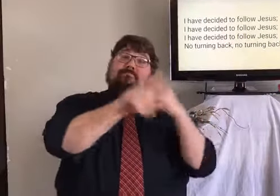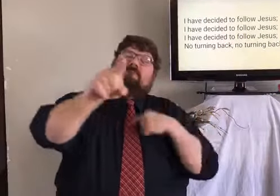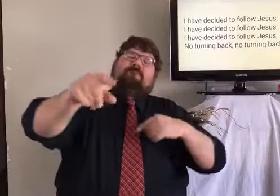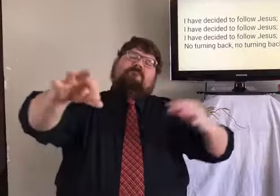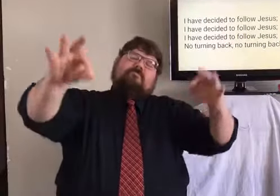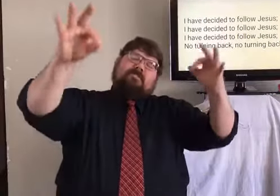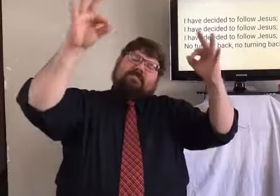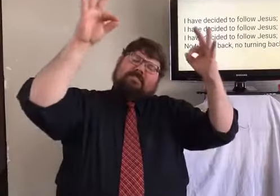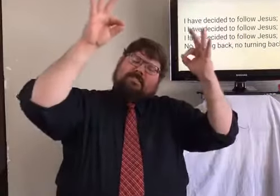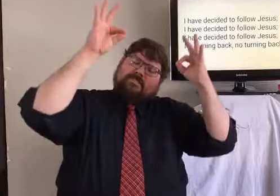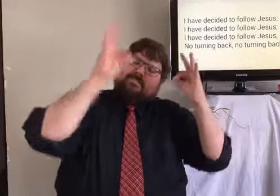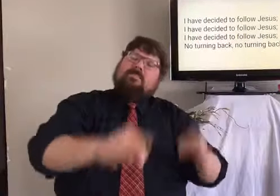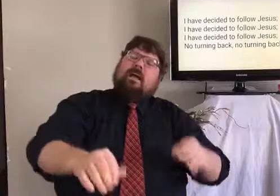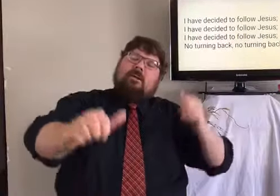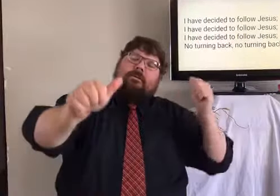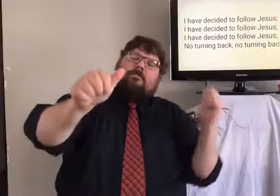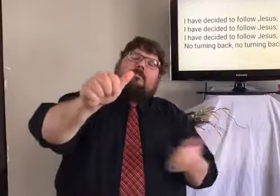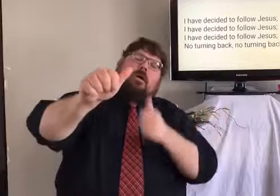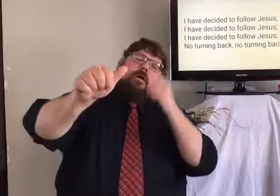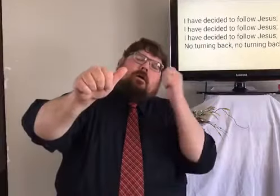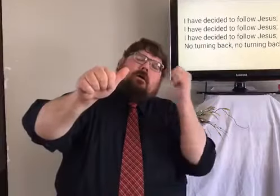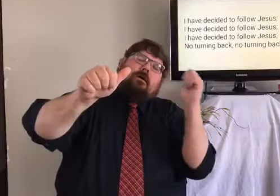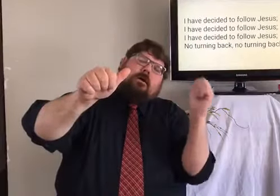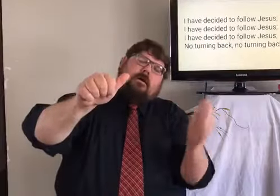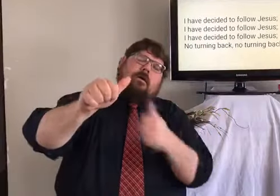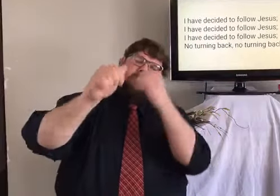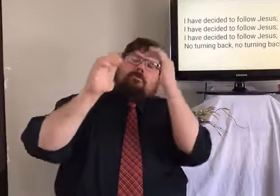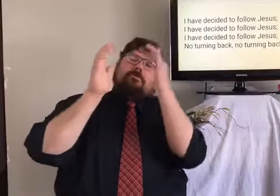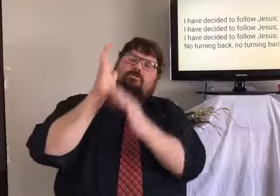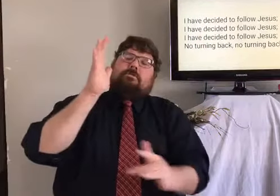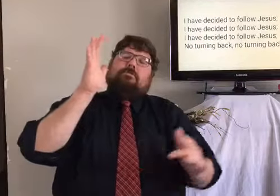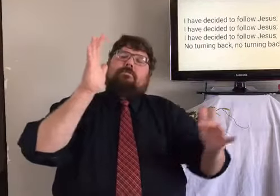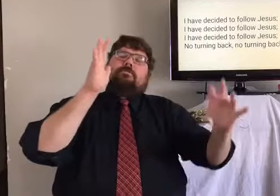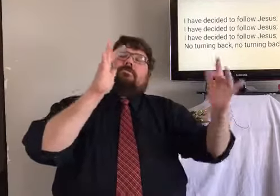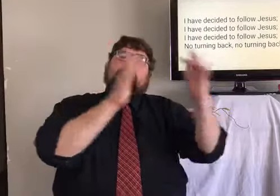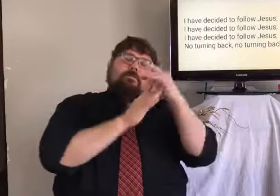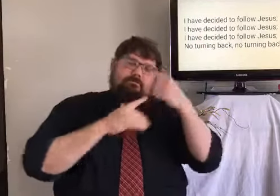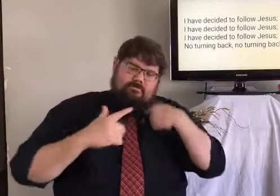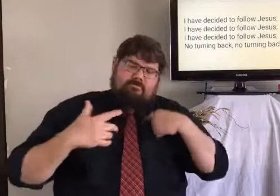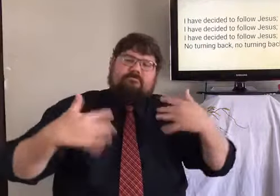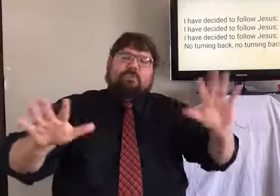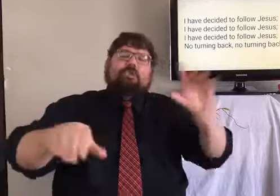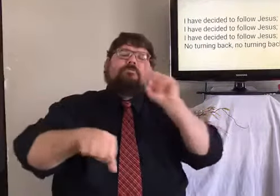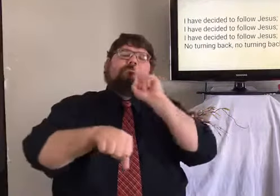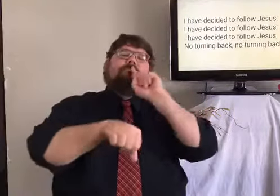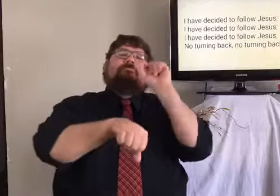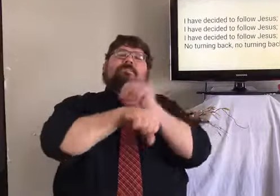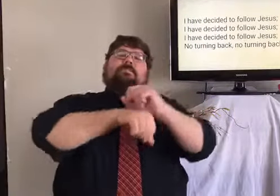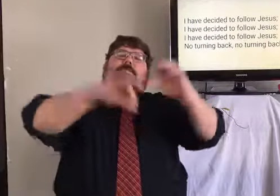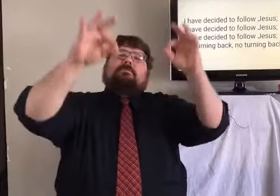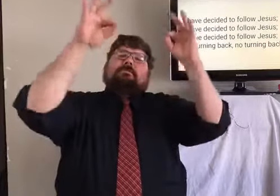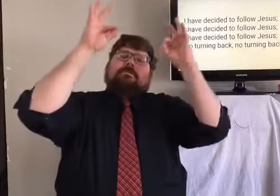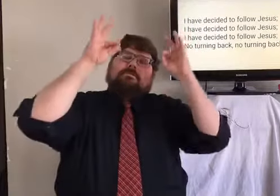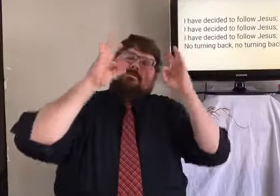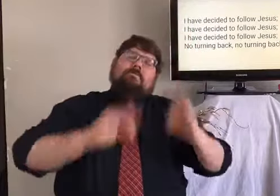follow Jesus I have decided to follow Jesus